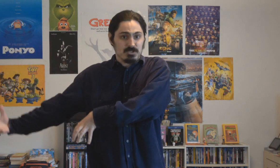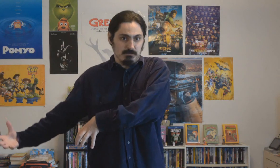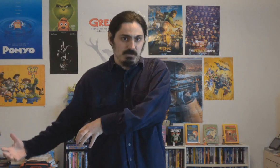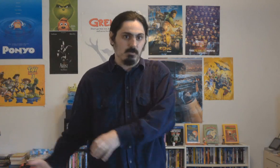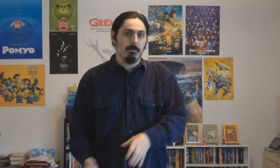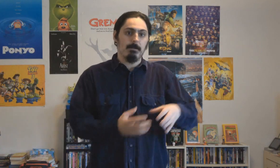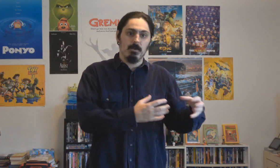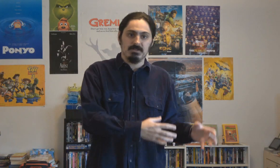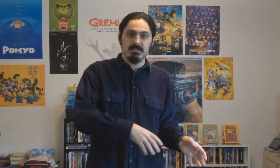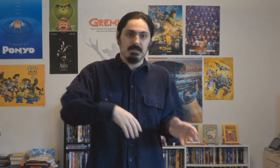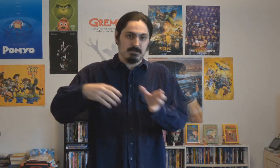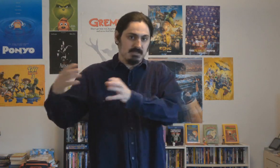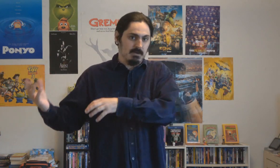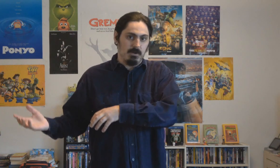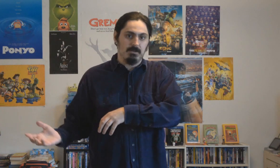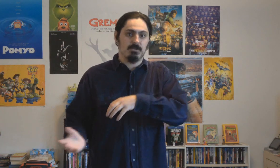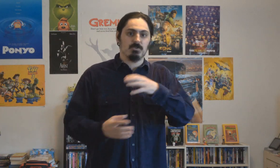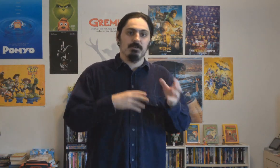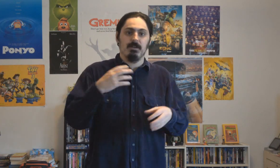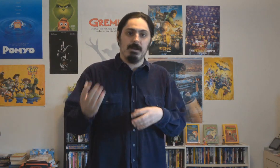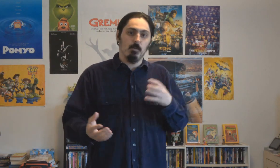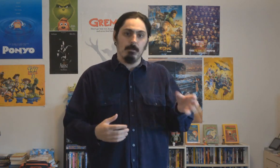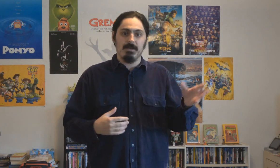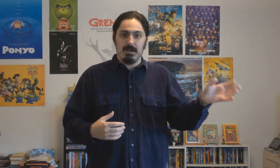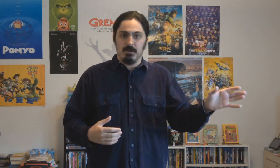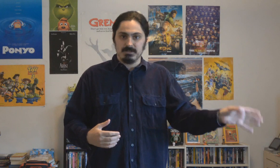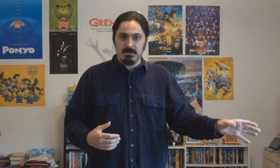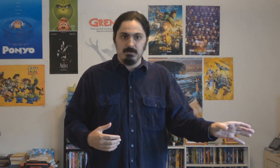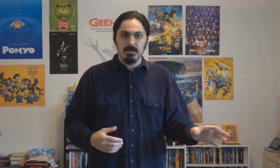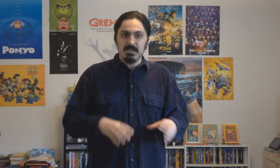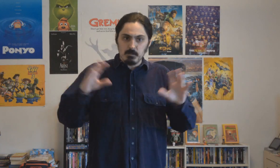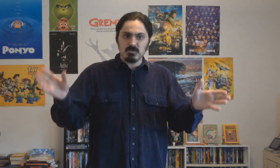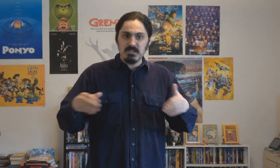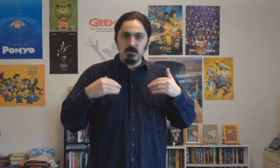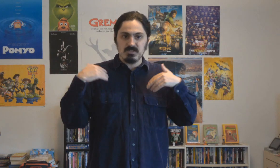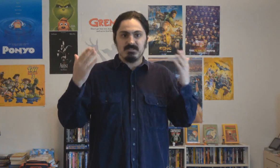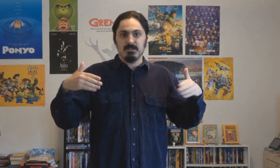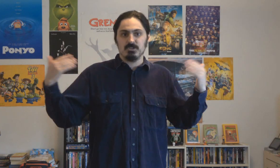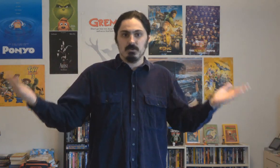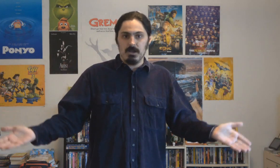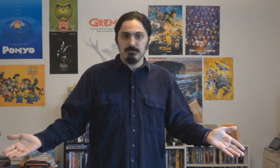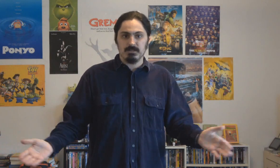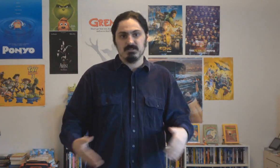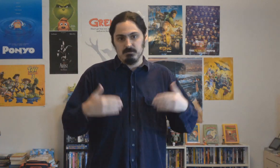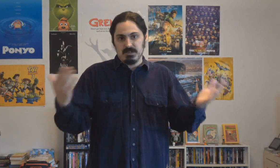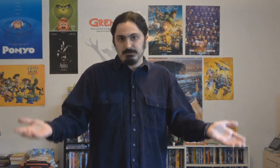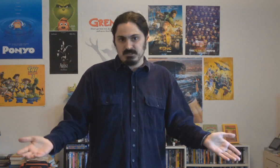subplot where paparazzi keeps sneaking around and trying to find out more about Hannah Montana. He's mostly used as an additional conflict in some slapstick